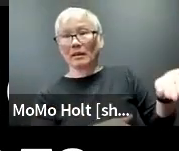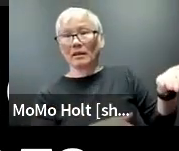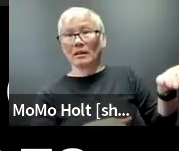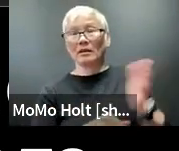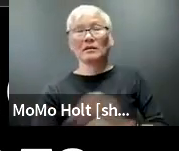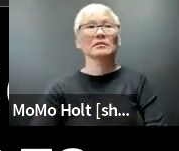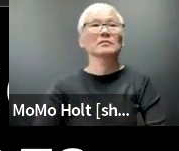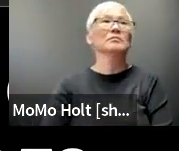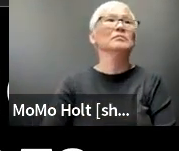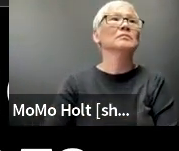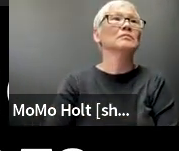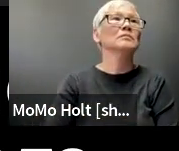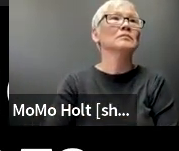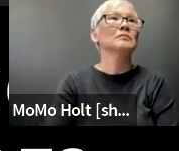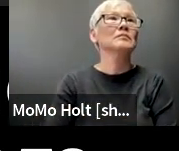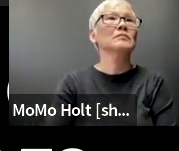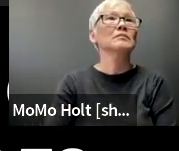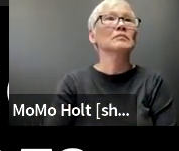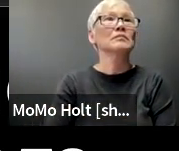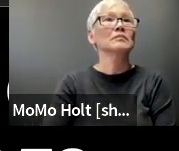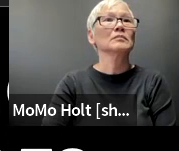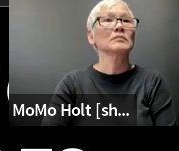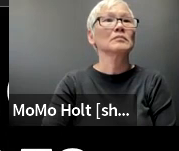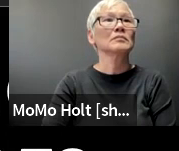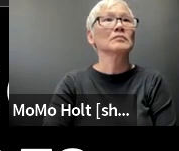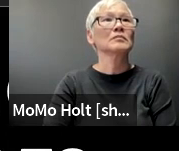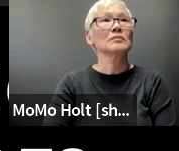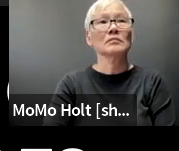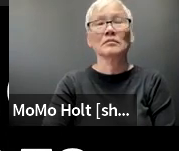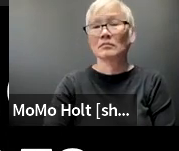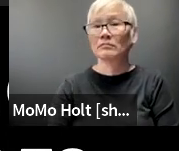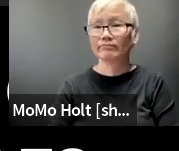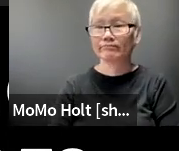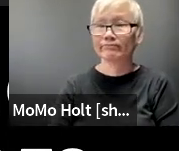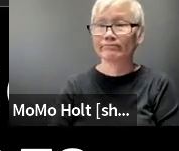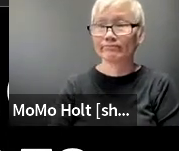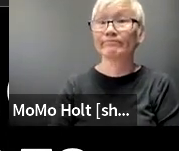and the hurt happens to the people on this list